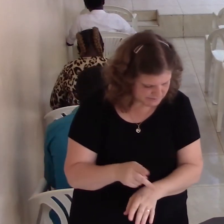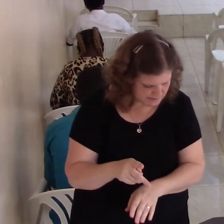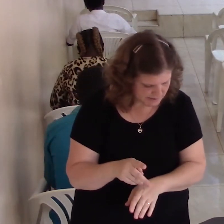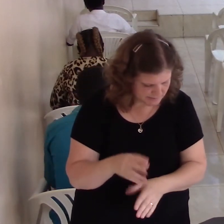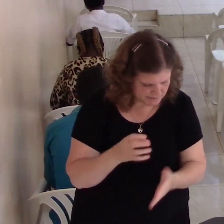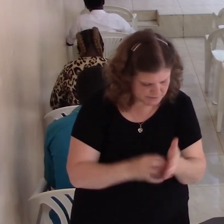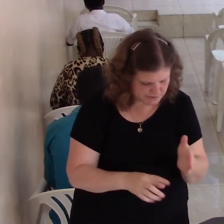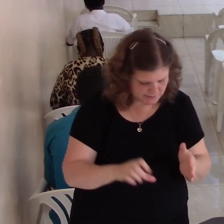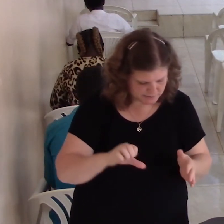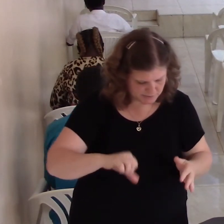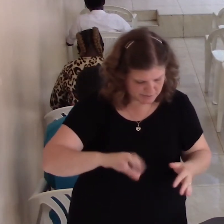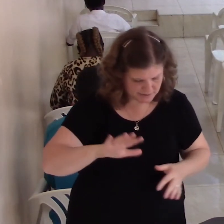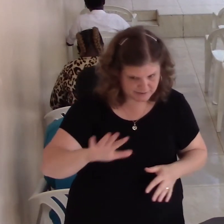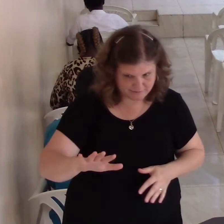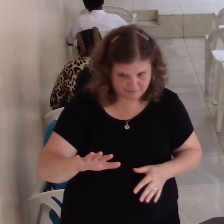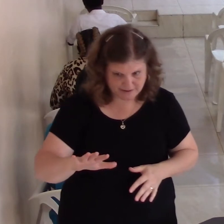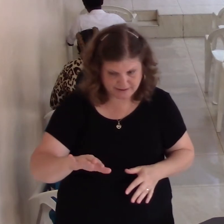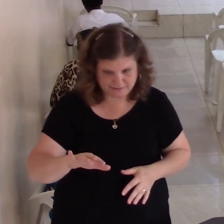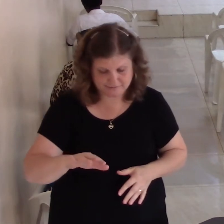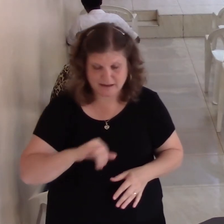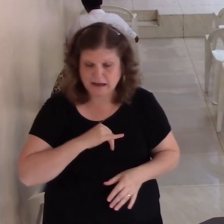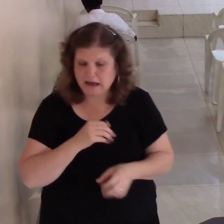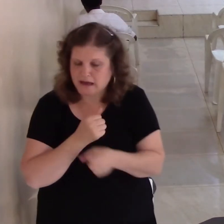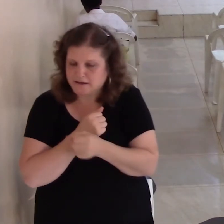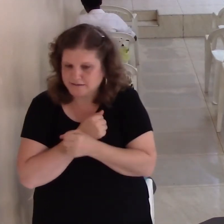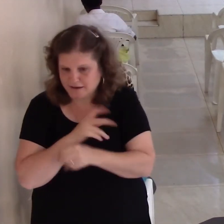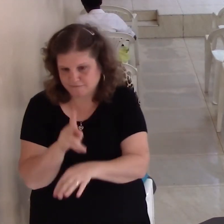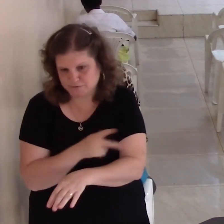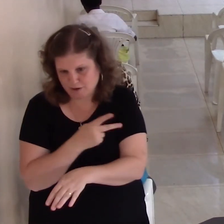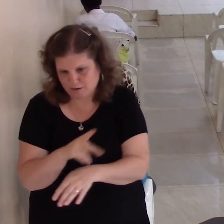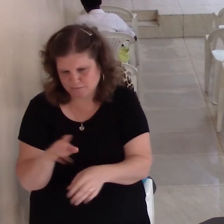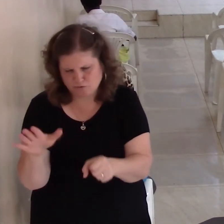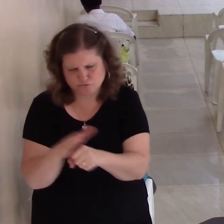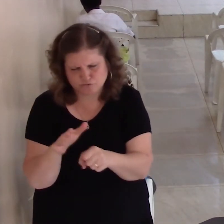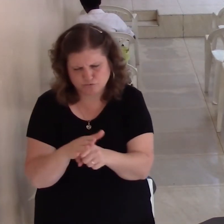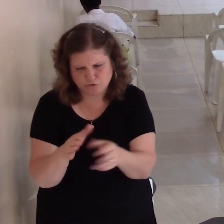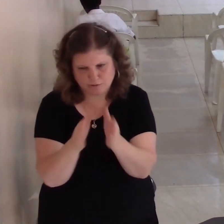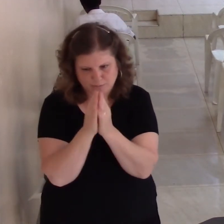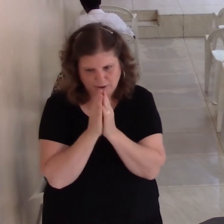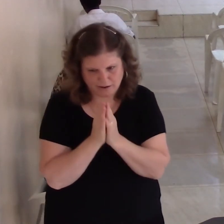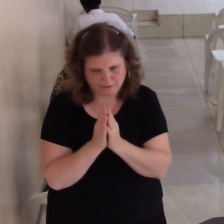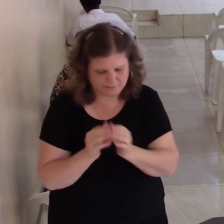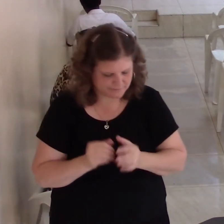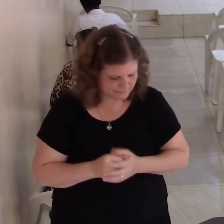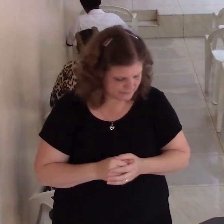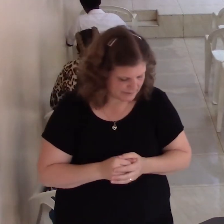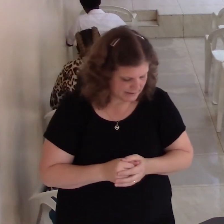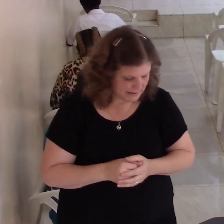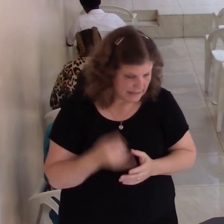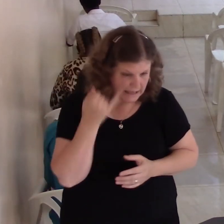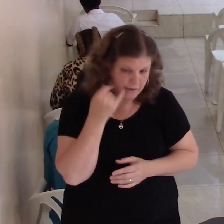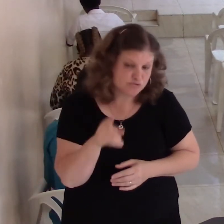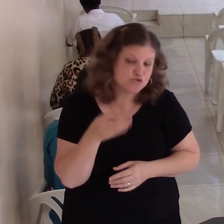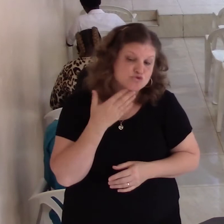I love the Psalms. The Psalms are full of prayer. They say, if you want to learn how to talk to God,